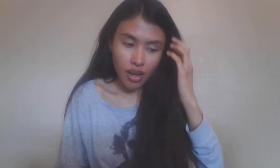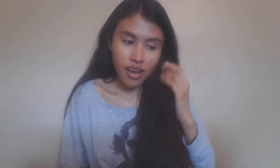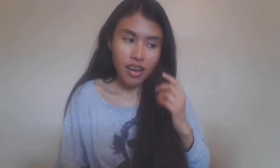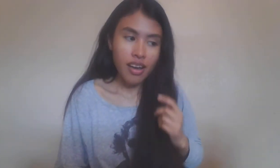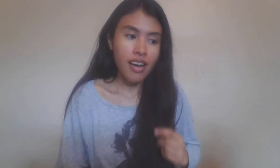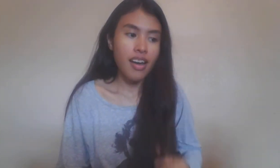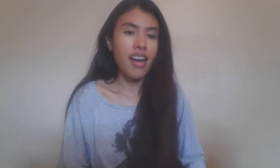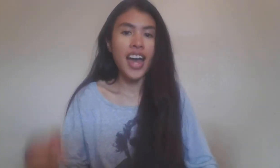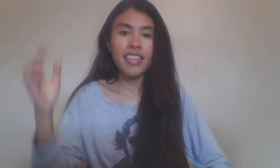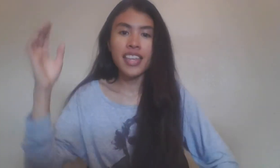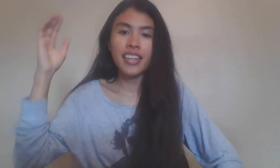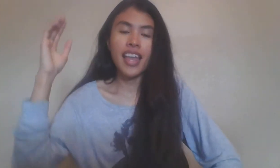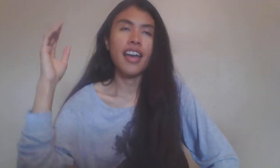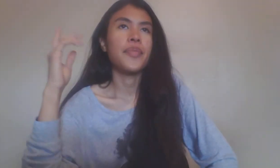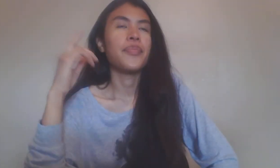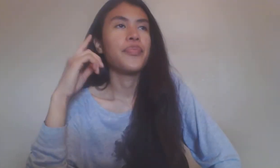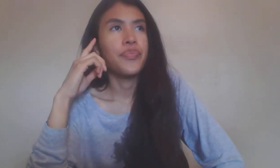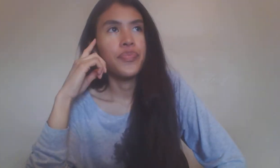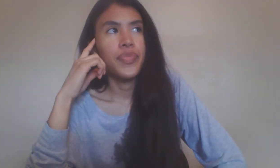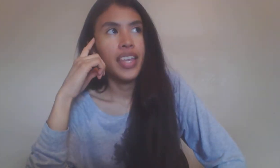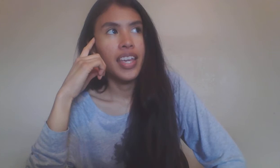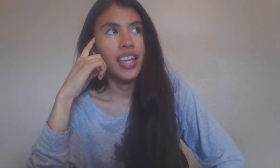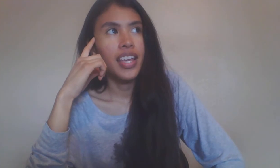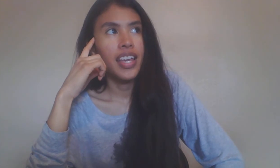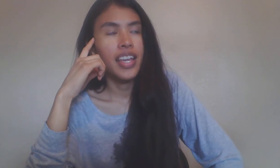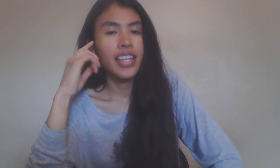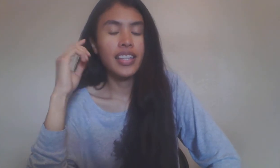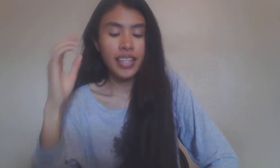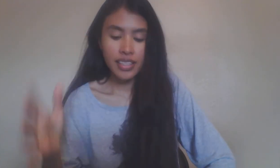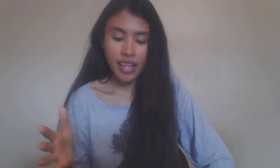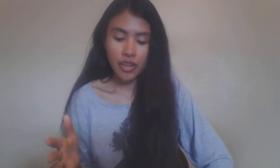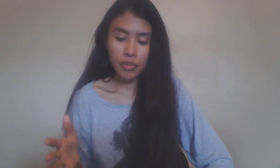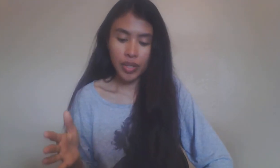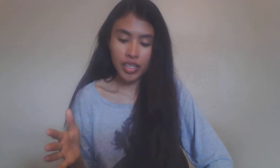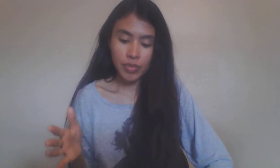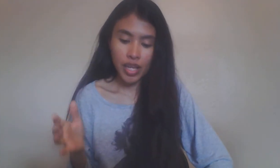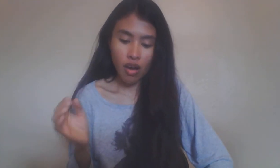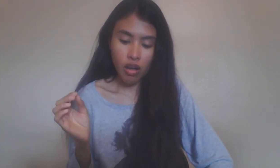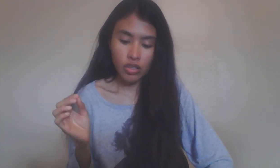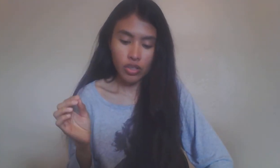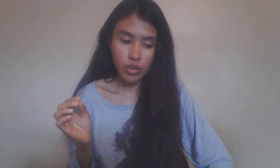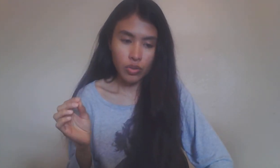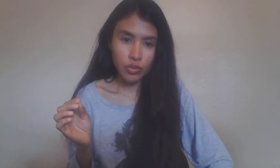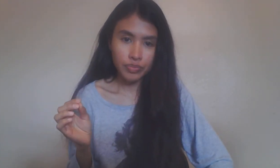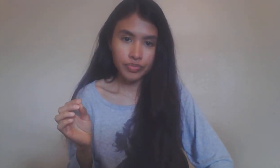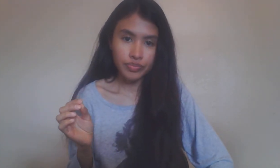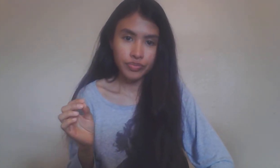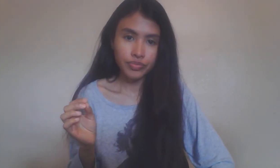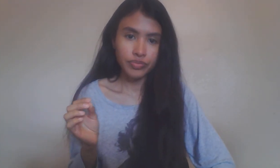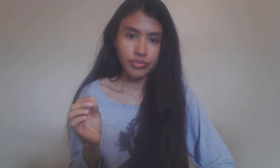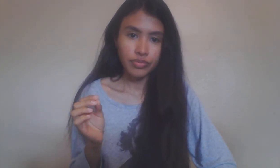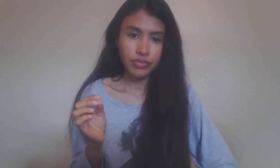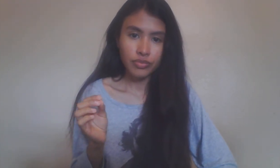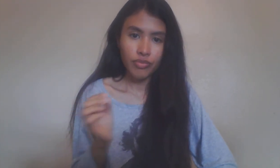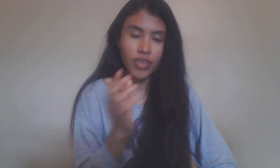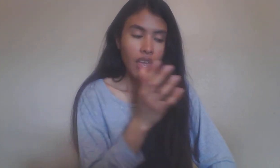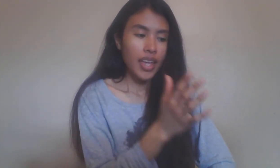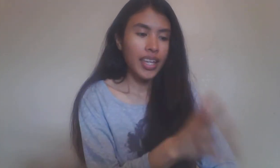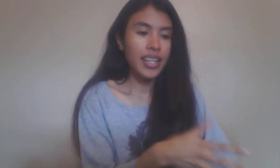So I think that this Saturn placement also can